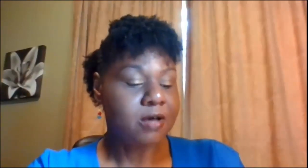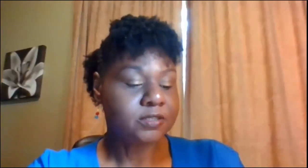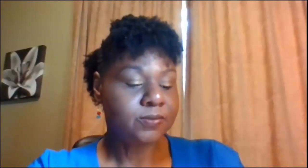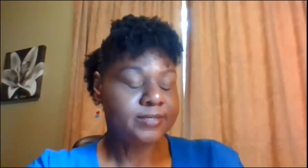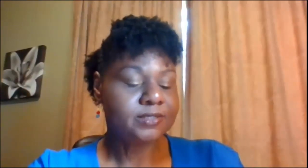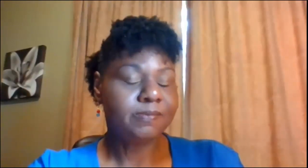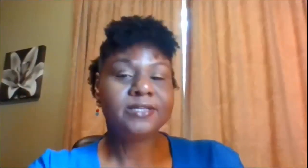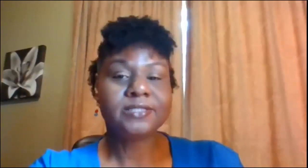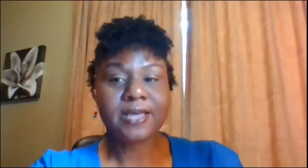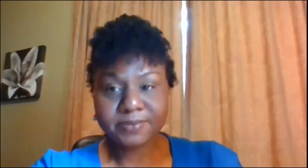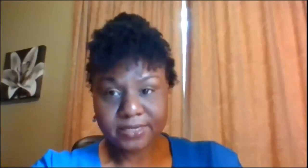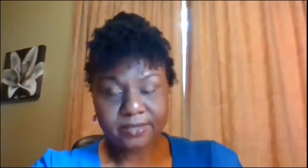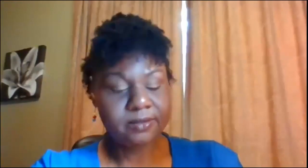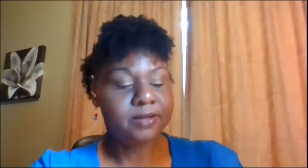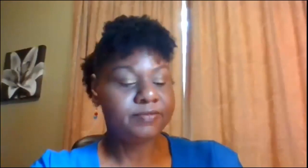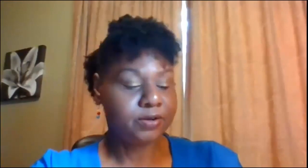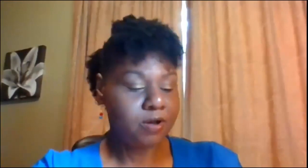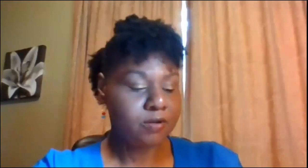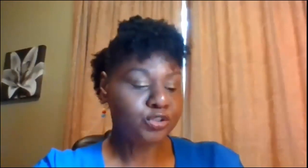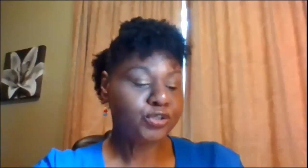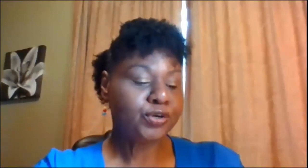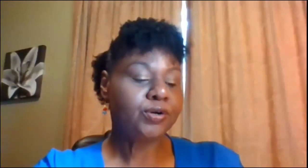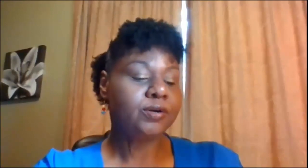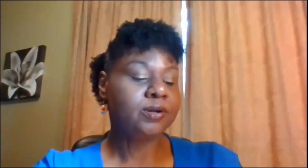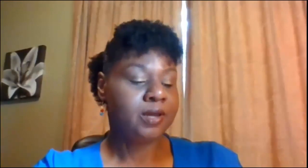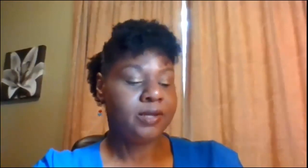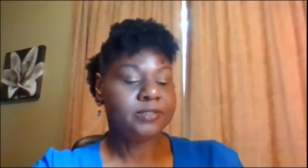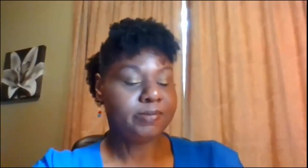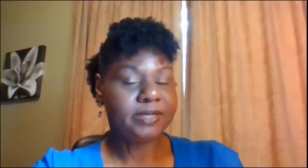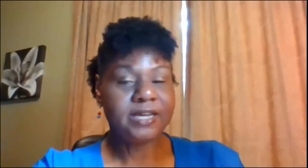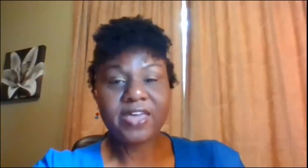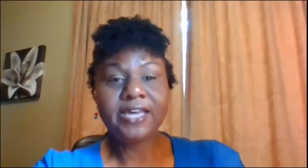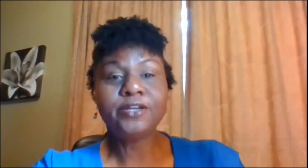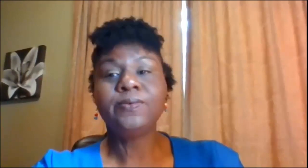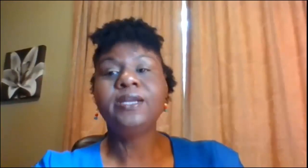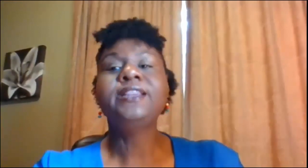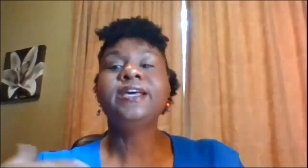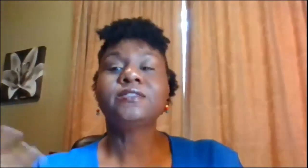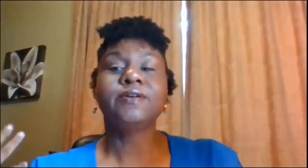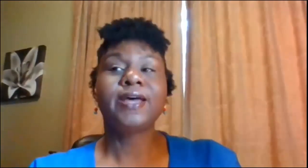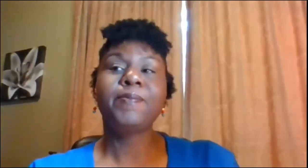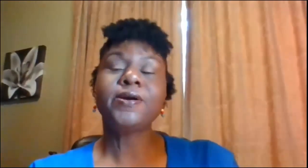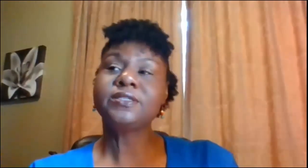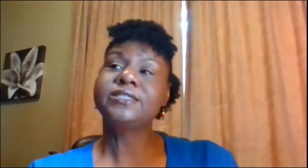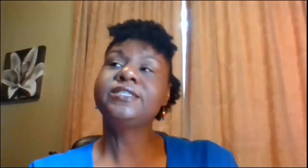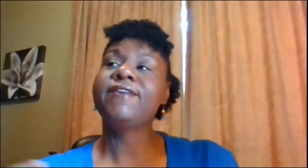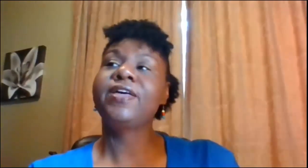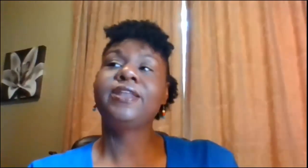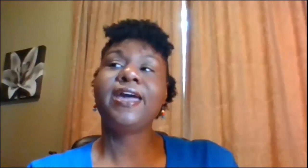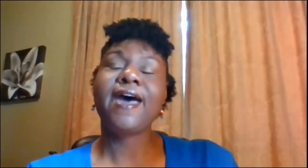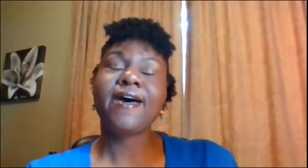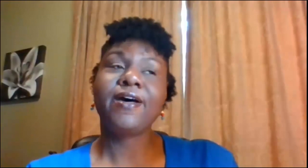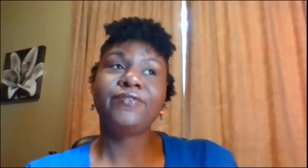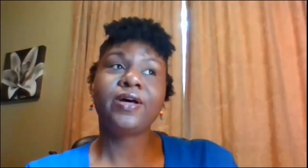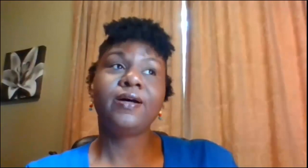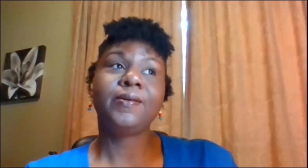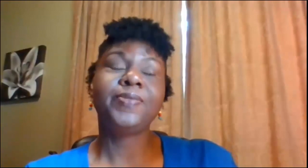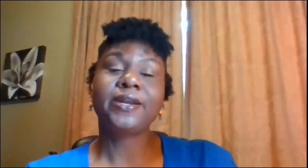also want us to be accepting of their culture to believe they can do anything so if that person is deaf and they have an